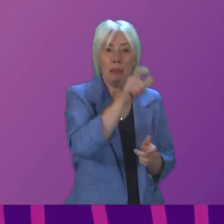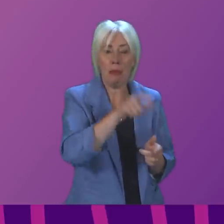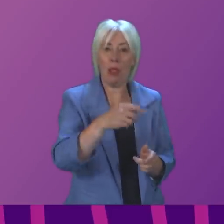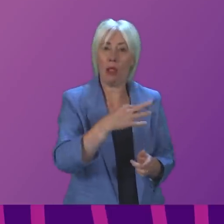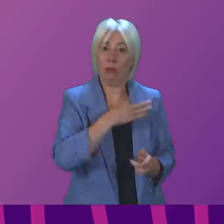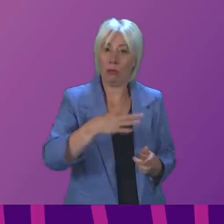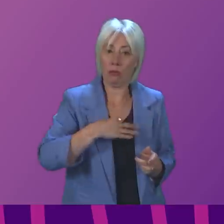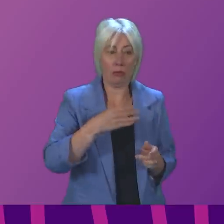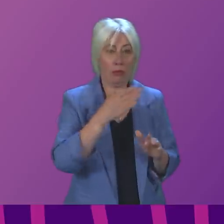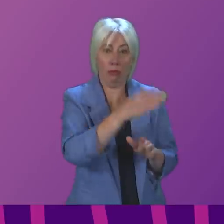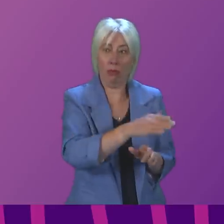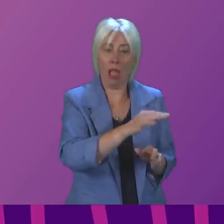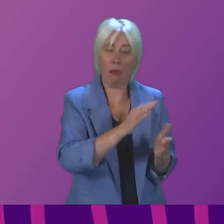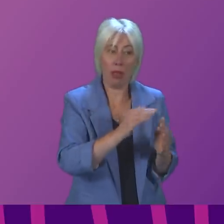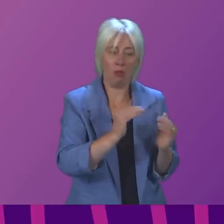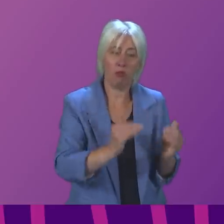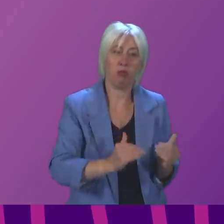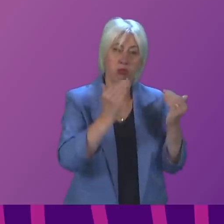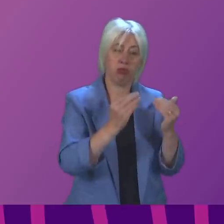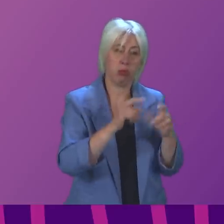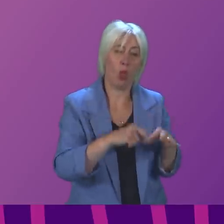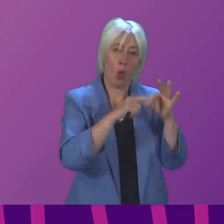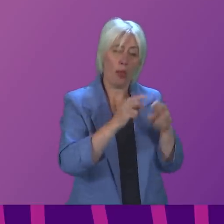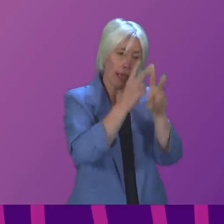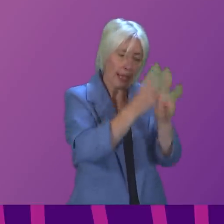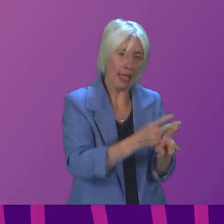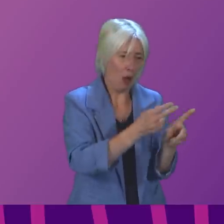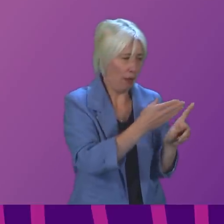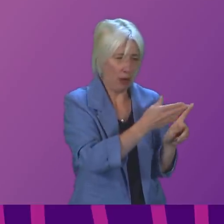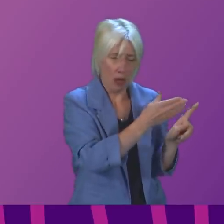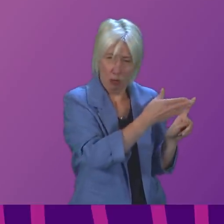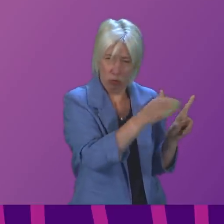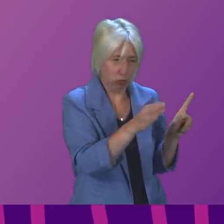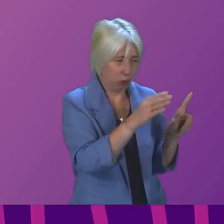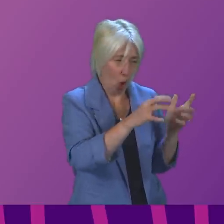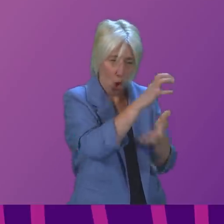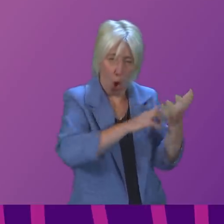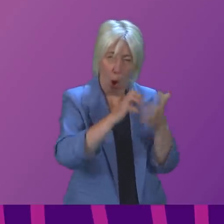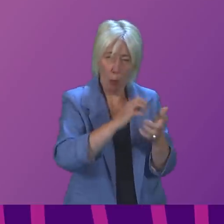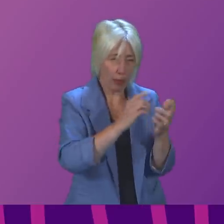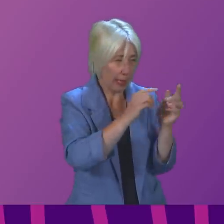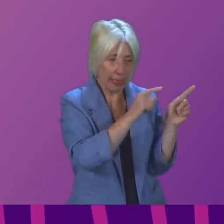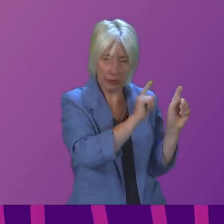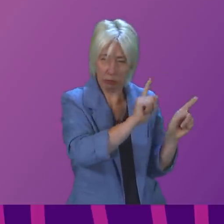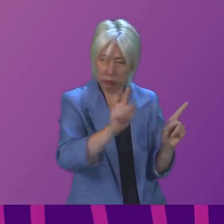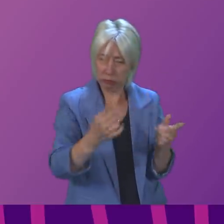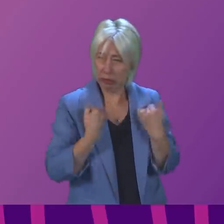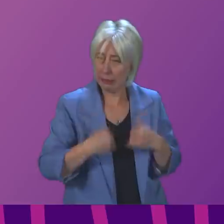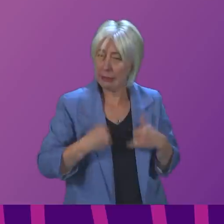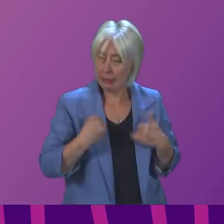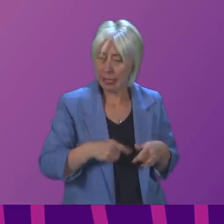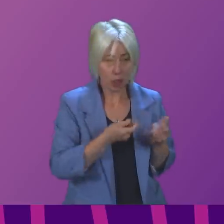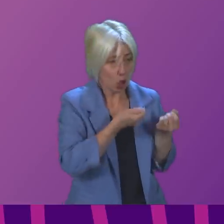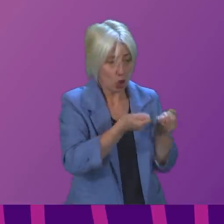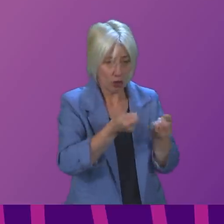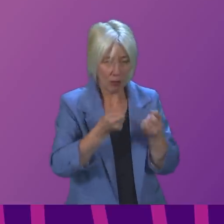a high quality of care across a very, very complex range of treatments. And this comes to the final point, Presiding Officer, is the